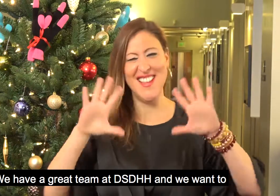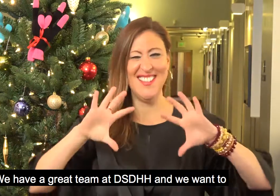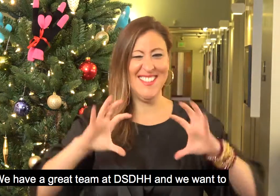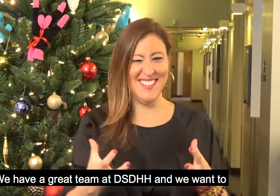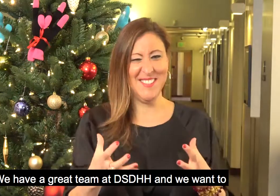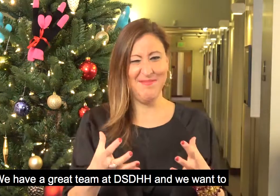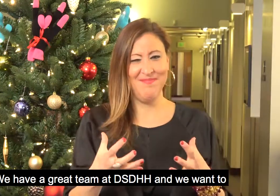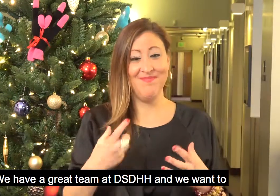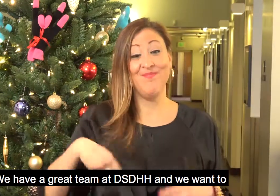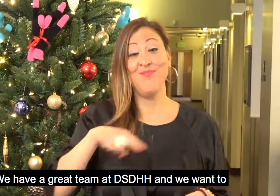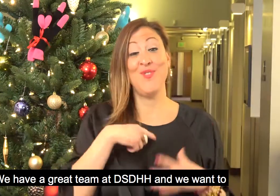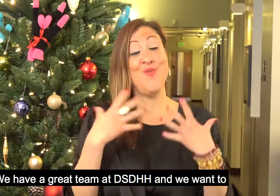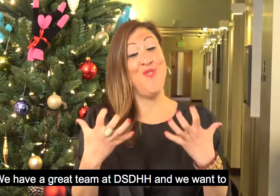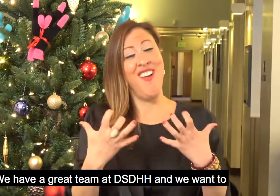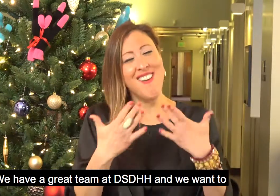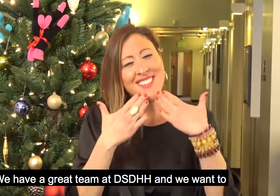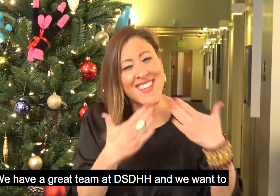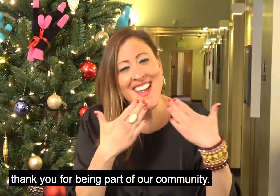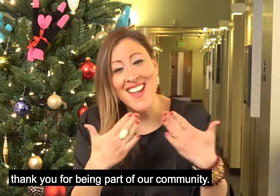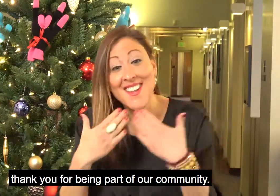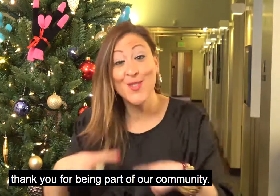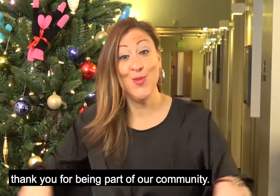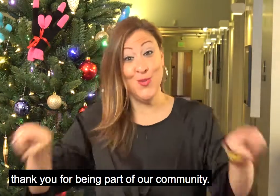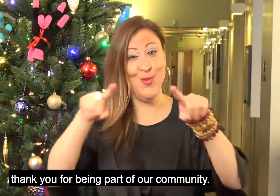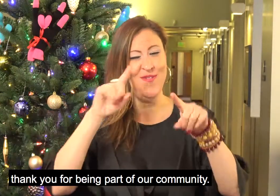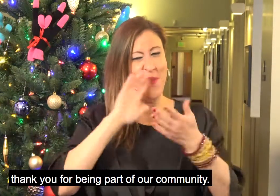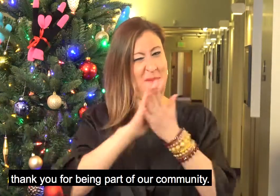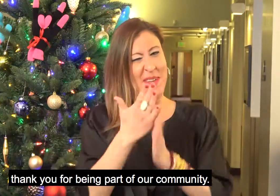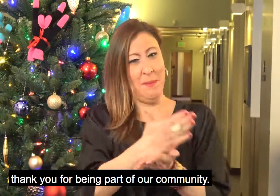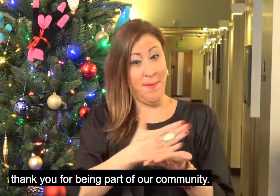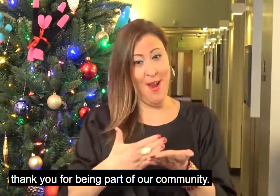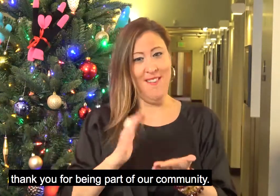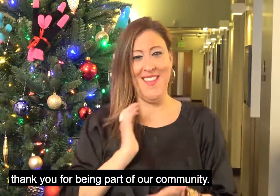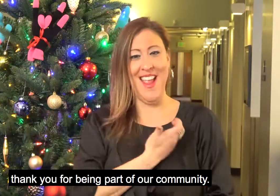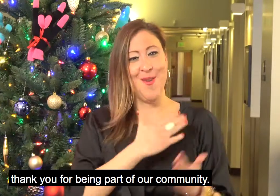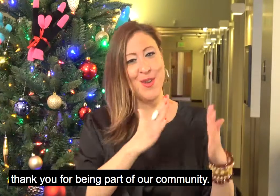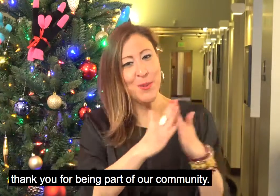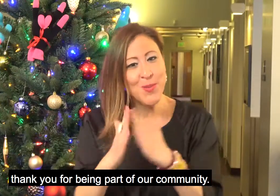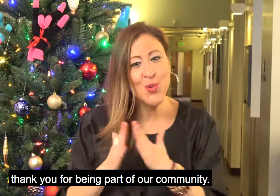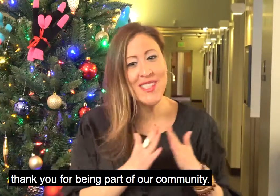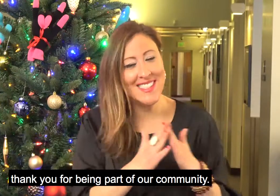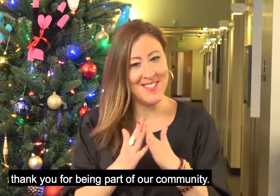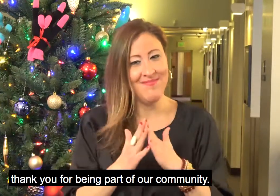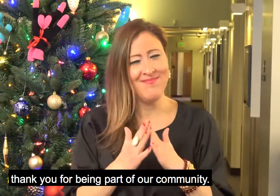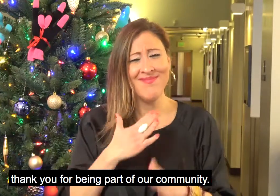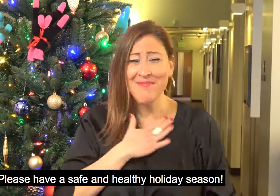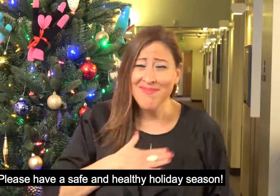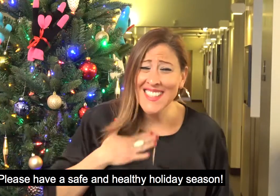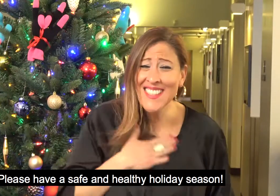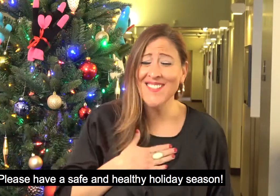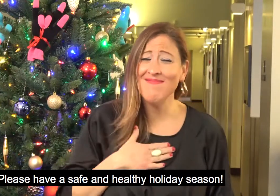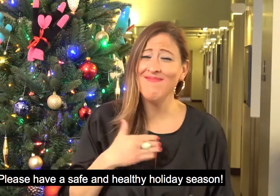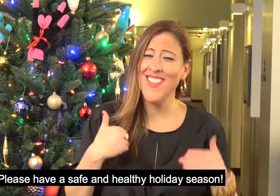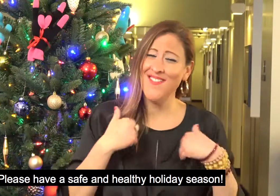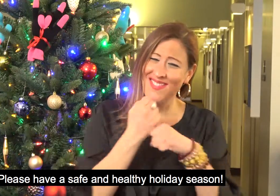we have a great team at dsdhh we want to thank you for being part of our community please have a safe